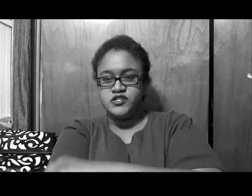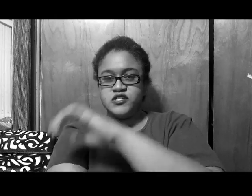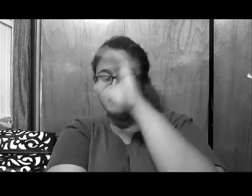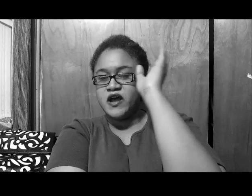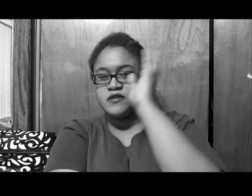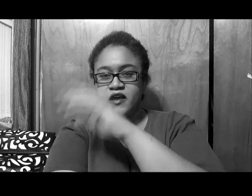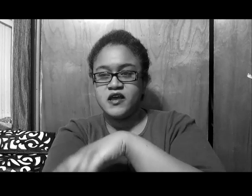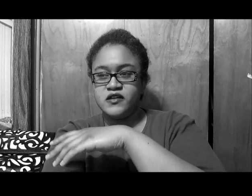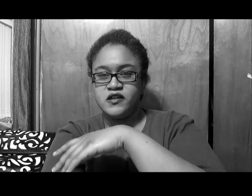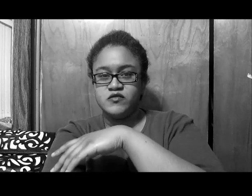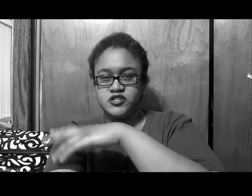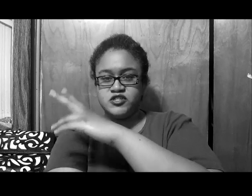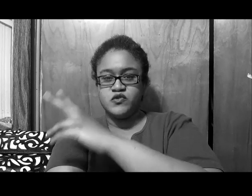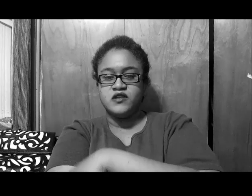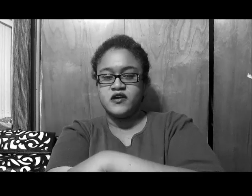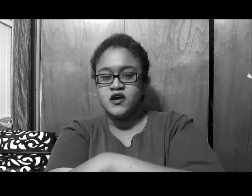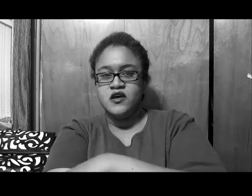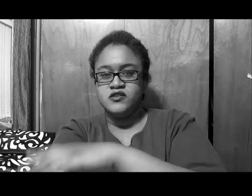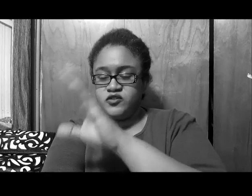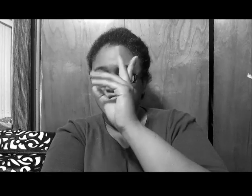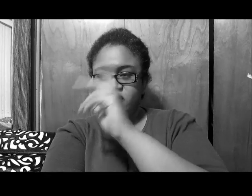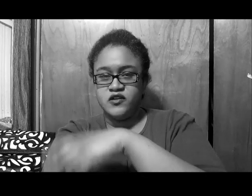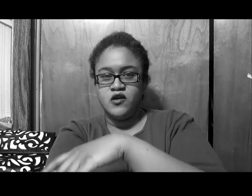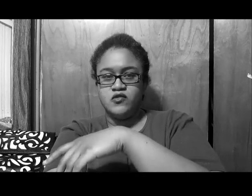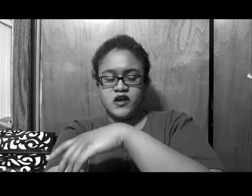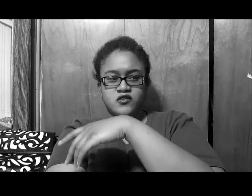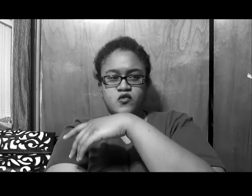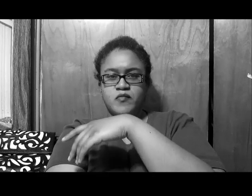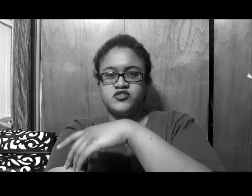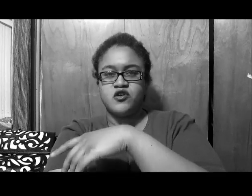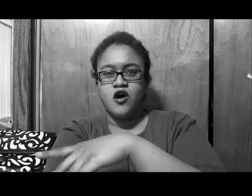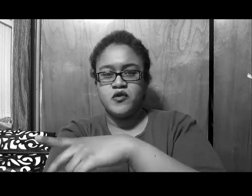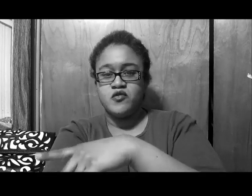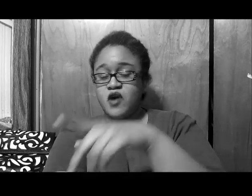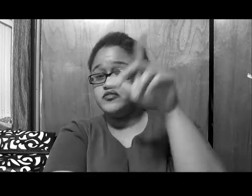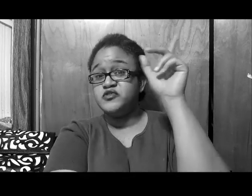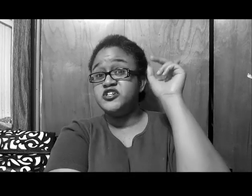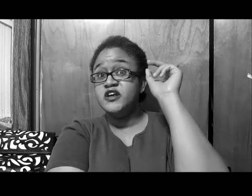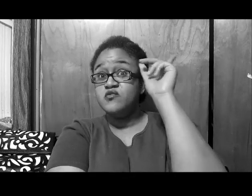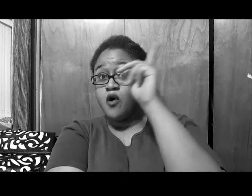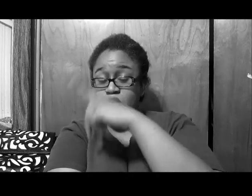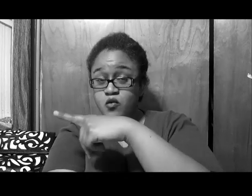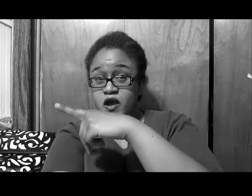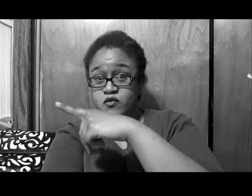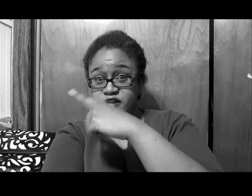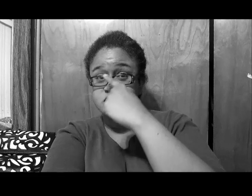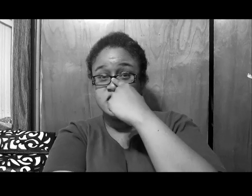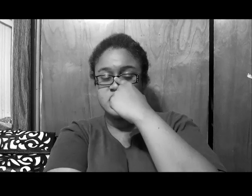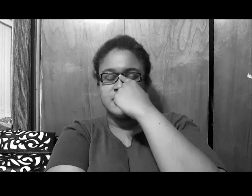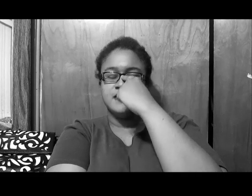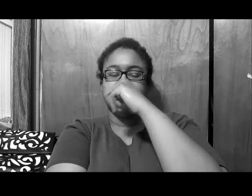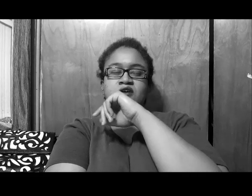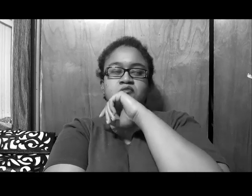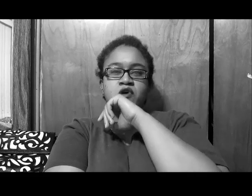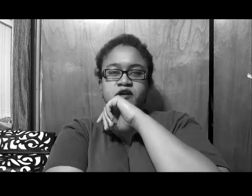just seen the back of that head, and then when she's Sheree, like, letting her know, like, you know, what about your car, she did walk away, we didn't see that, but,